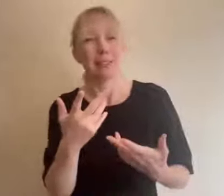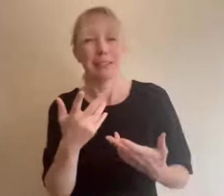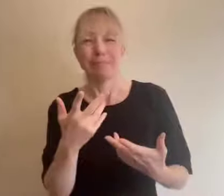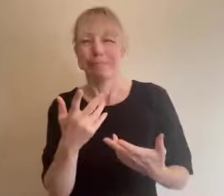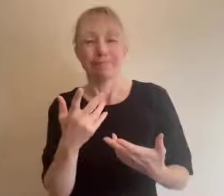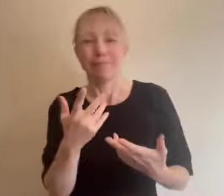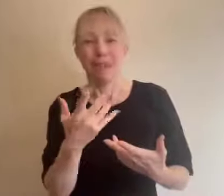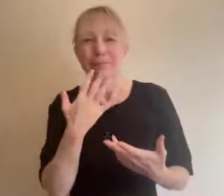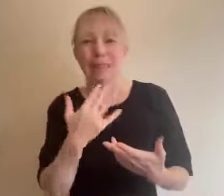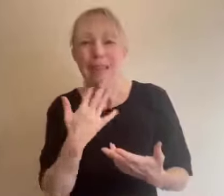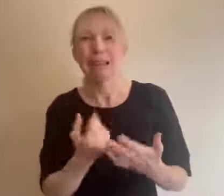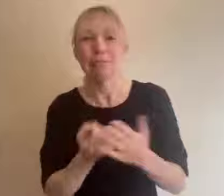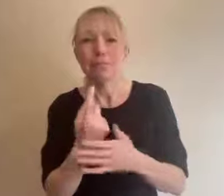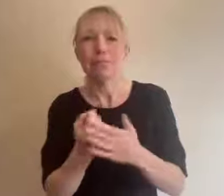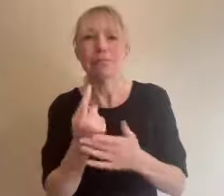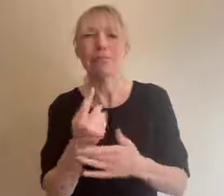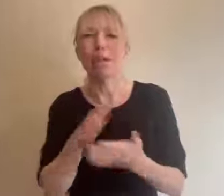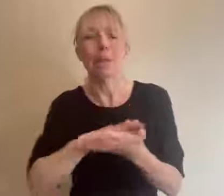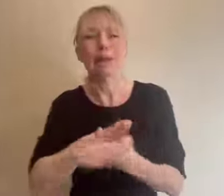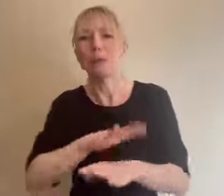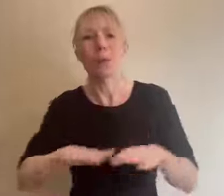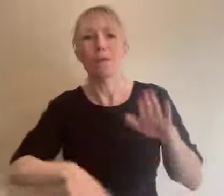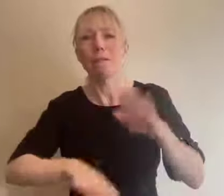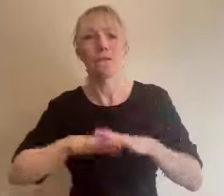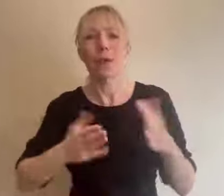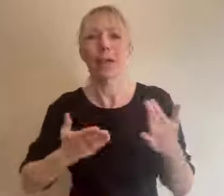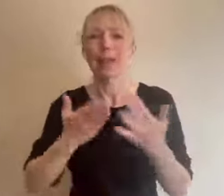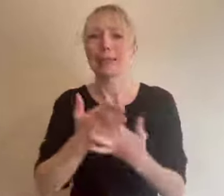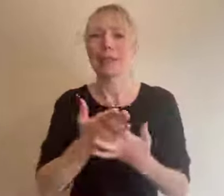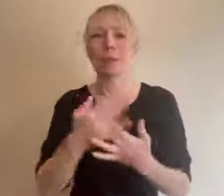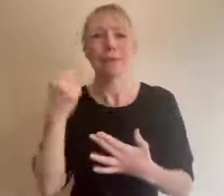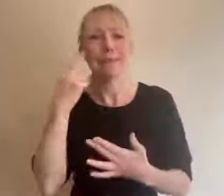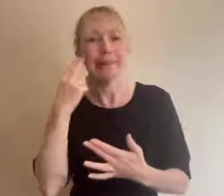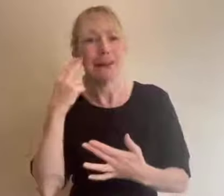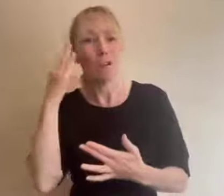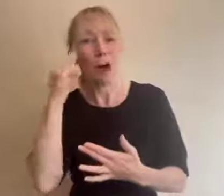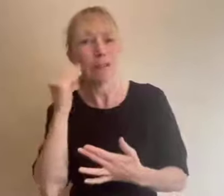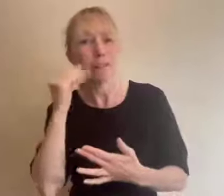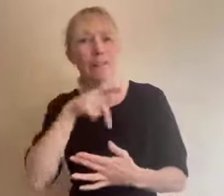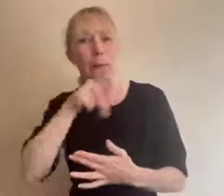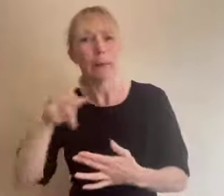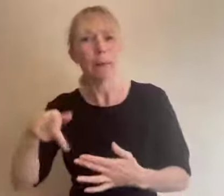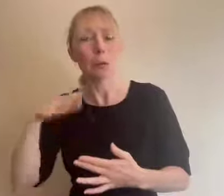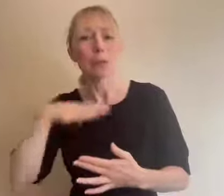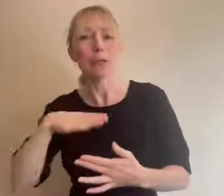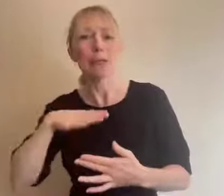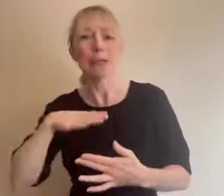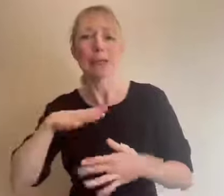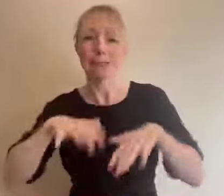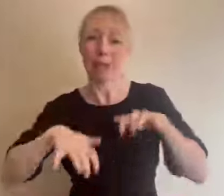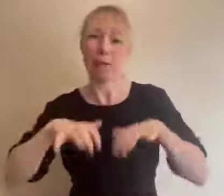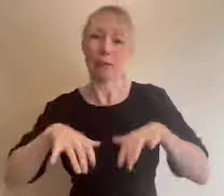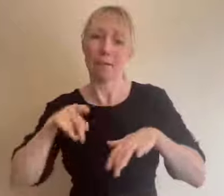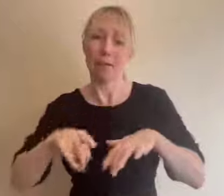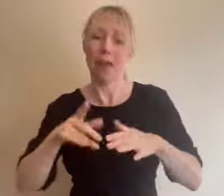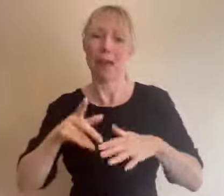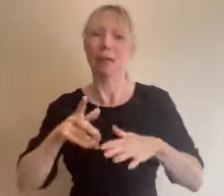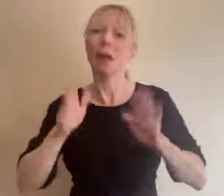of hearing people for that you would need a human captioner you have to pay for zoom but if you only pay for the months you have an event